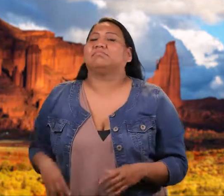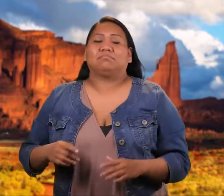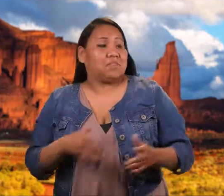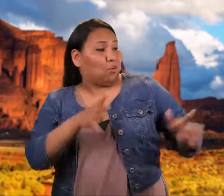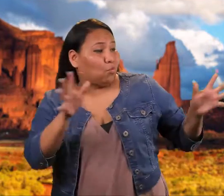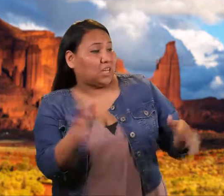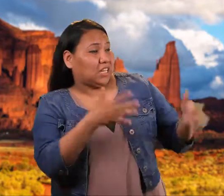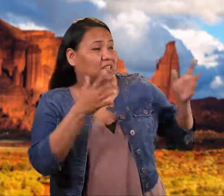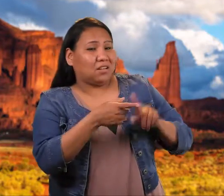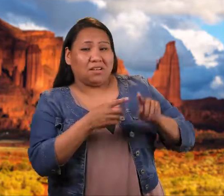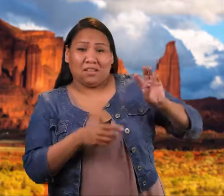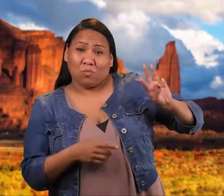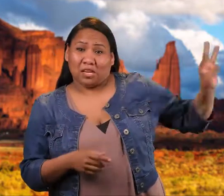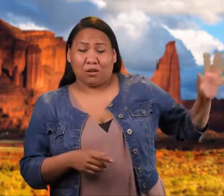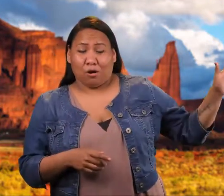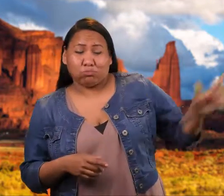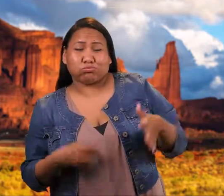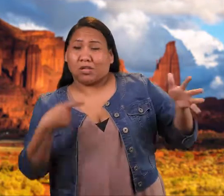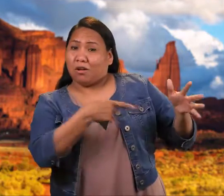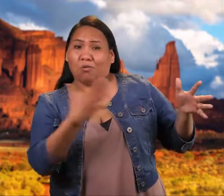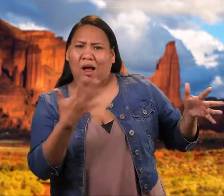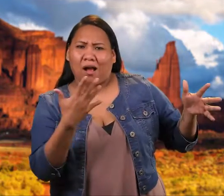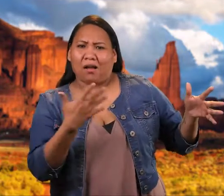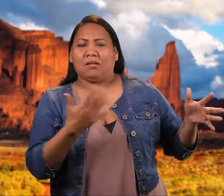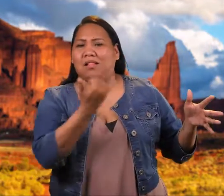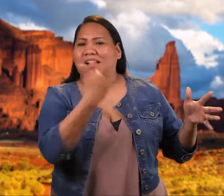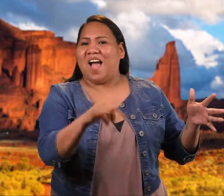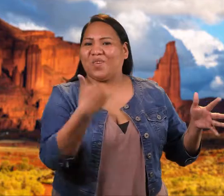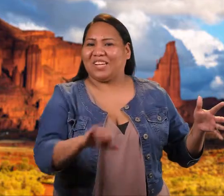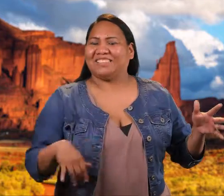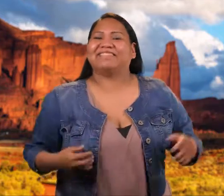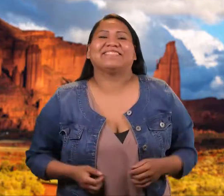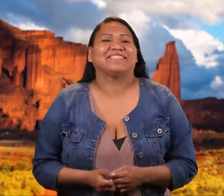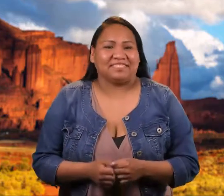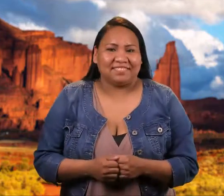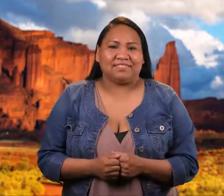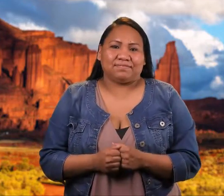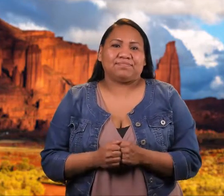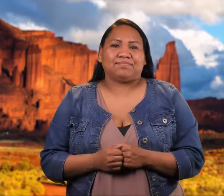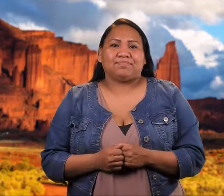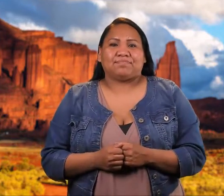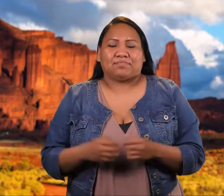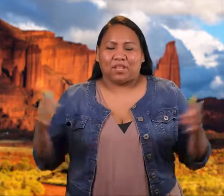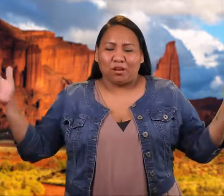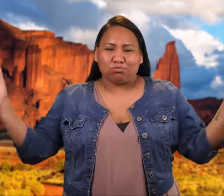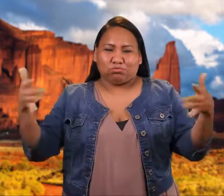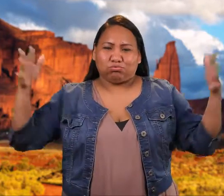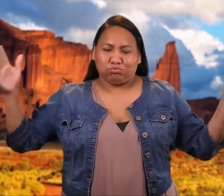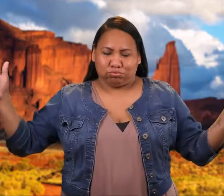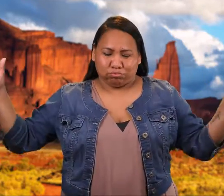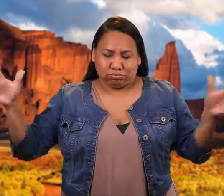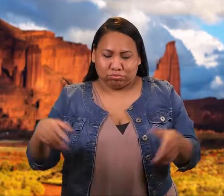wind blew from the east, and the yellow wind blew from the west, between the skins.